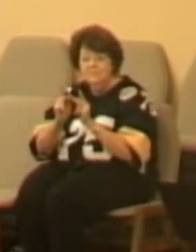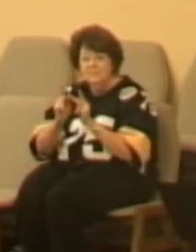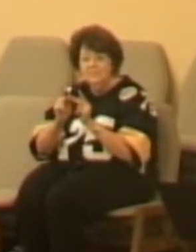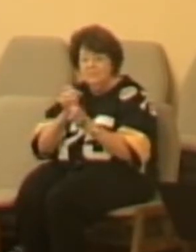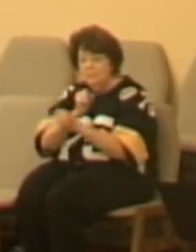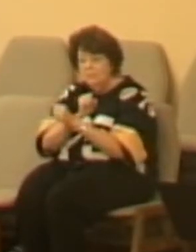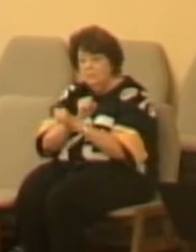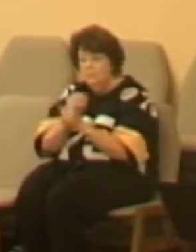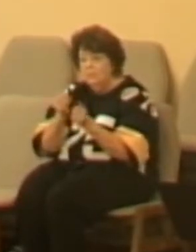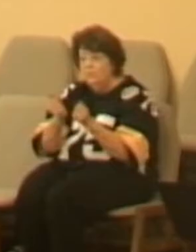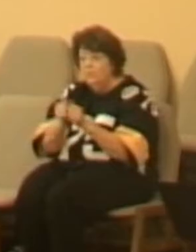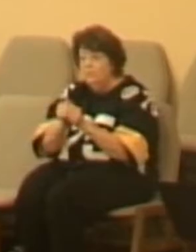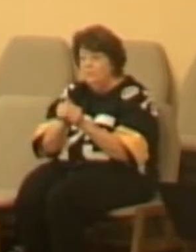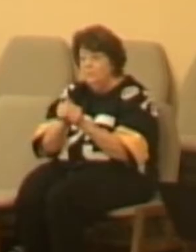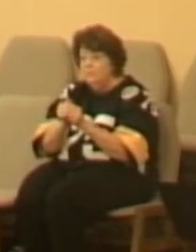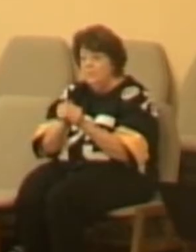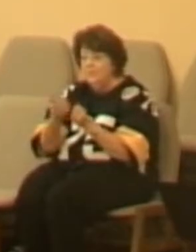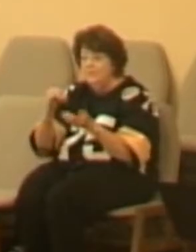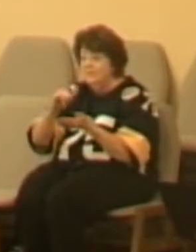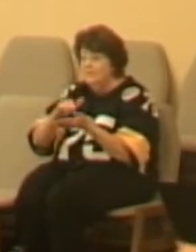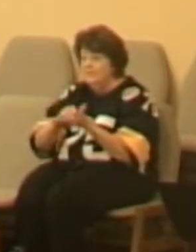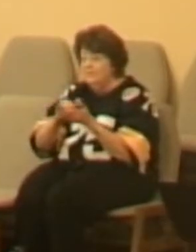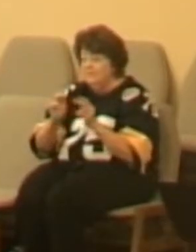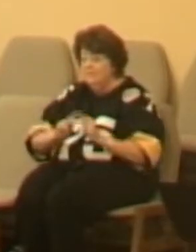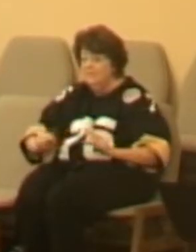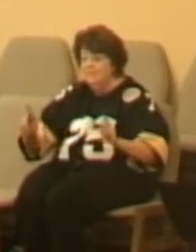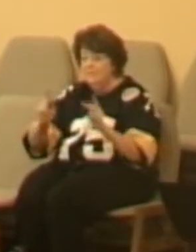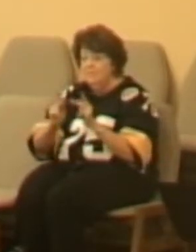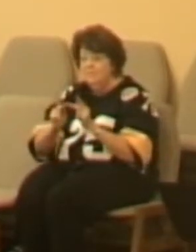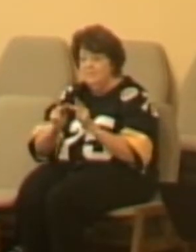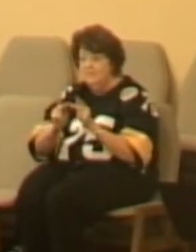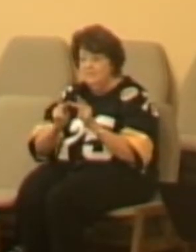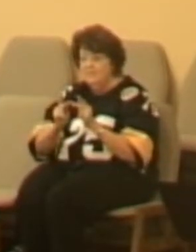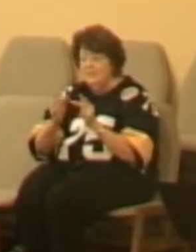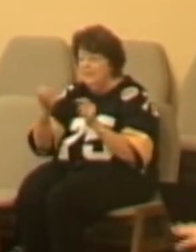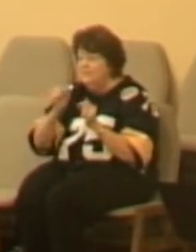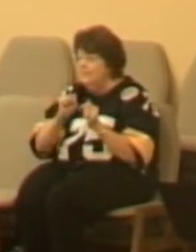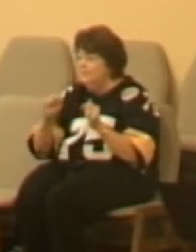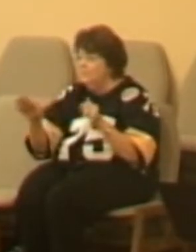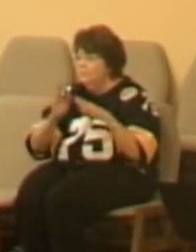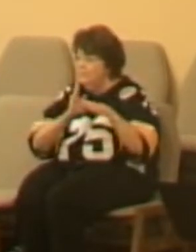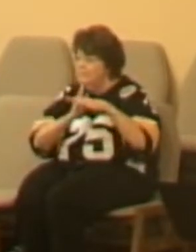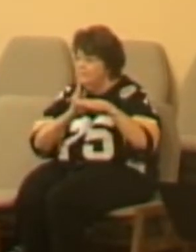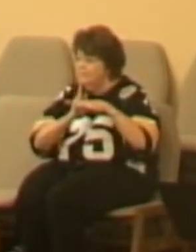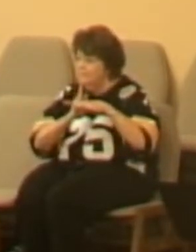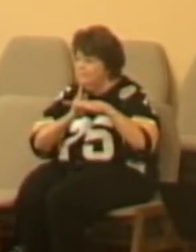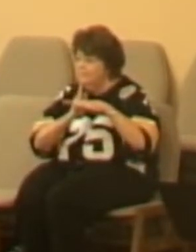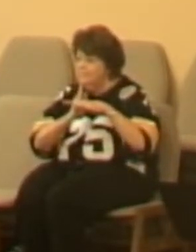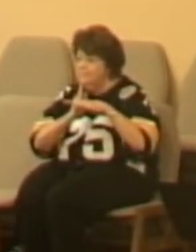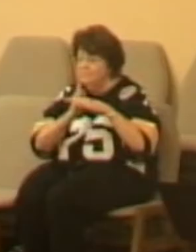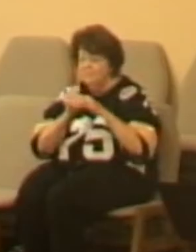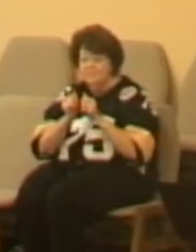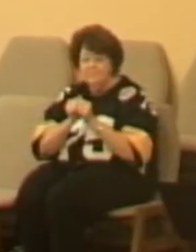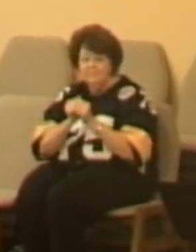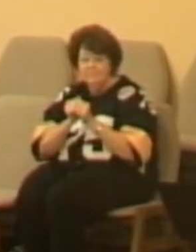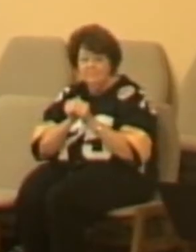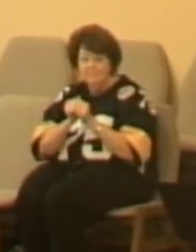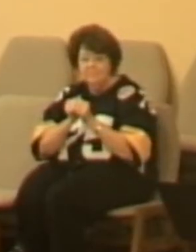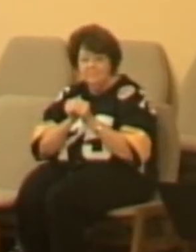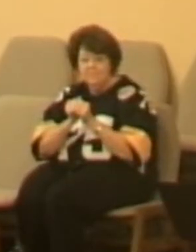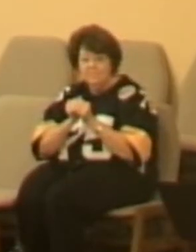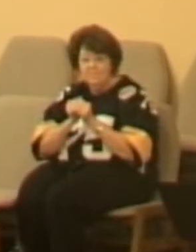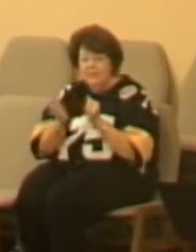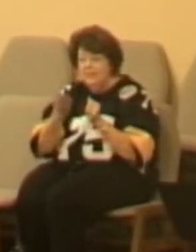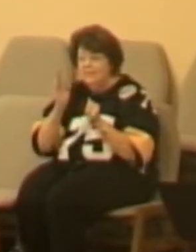work with that space. To get the roadblocks out of the way. To pull down the walls. To deal with the things that we have